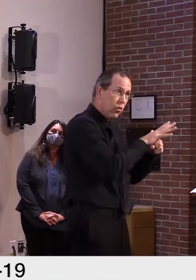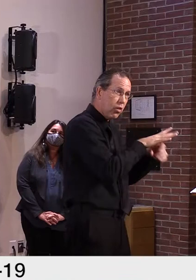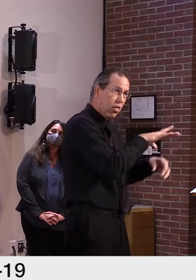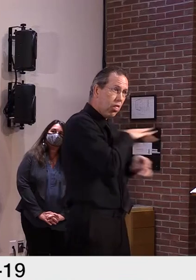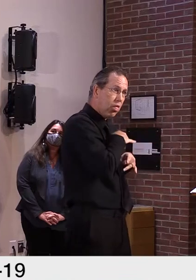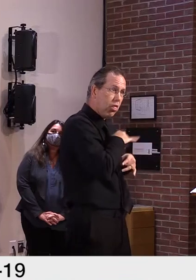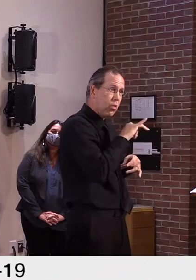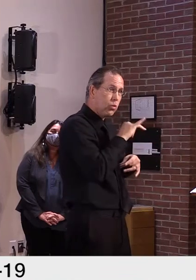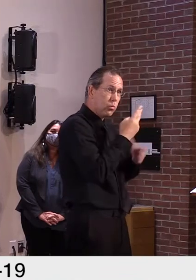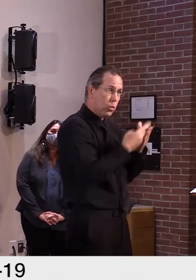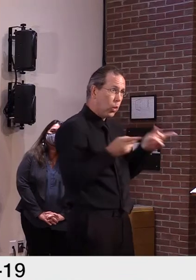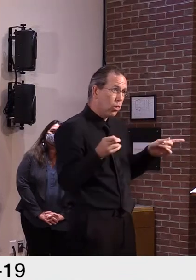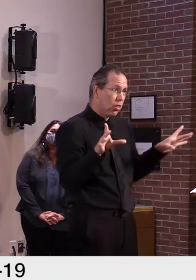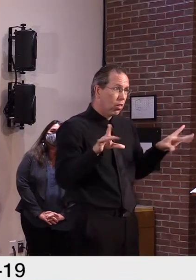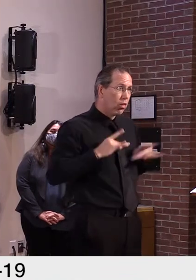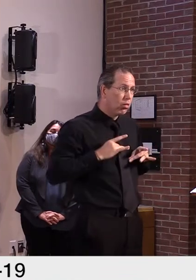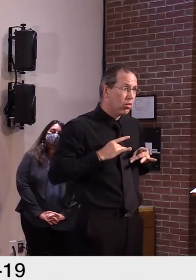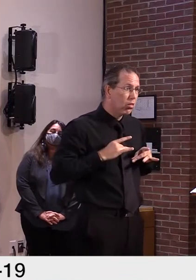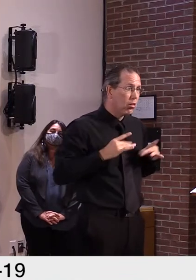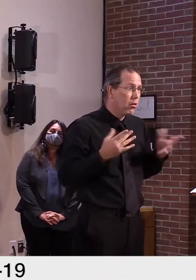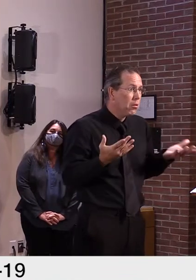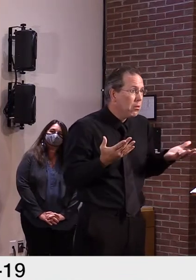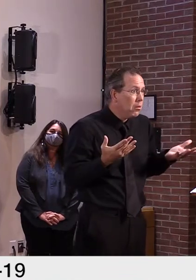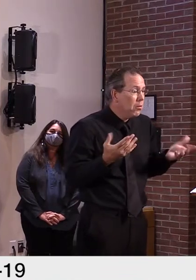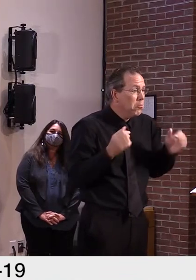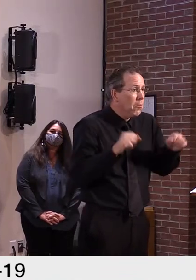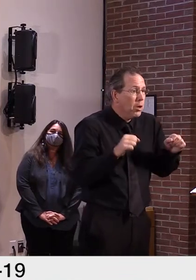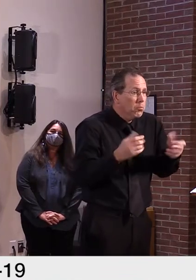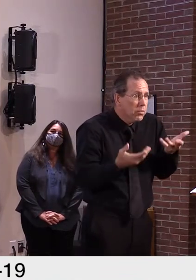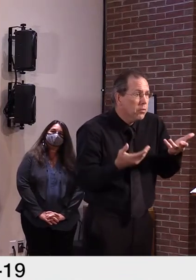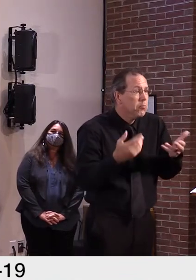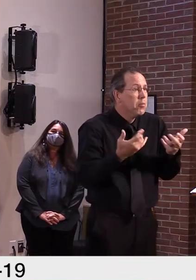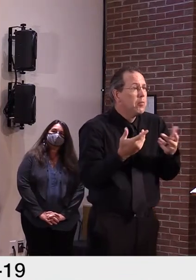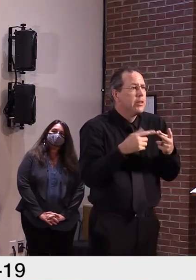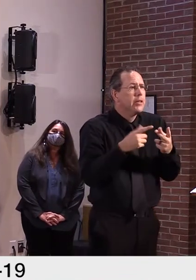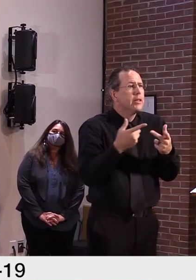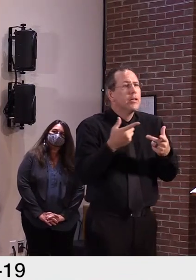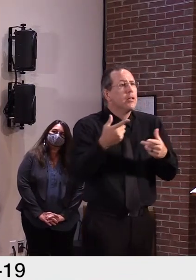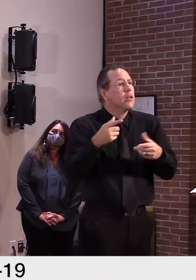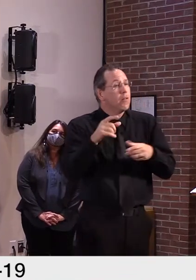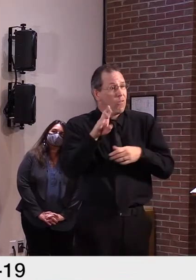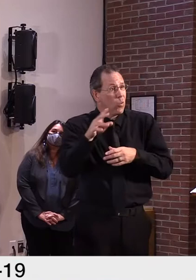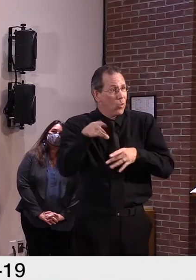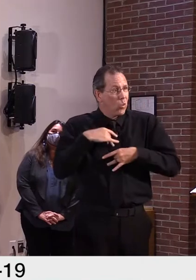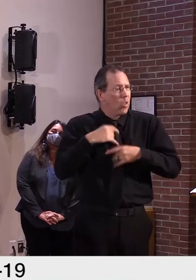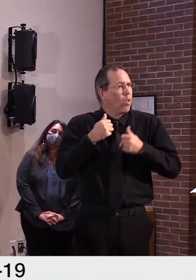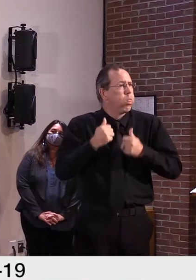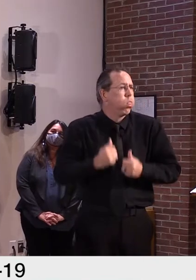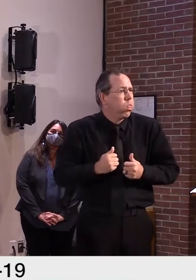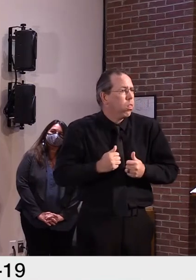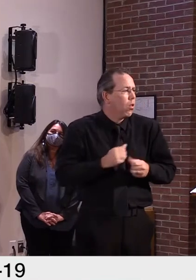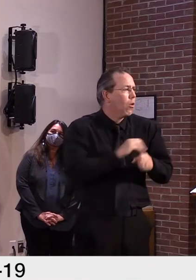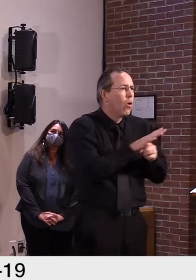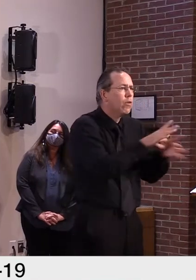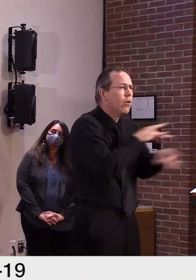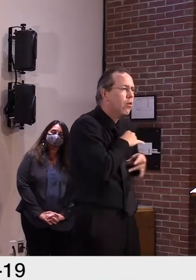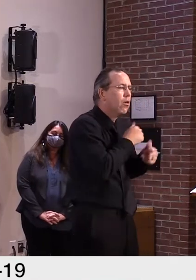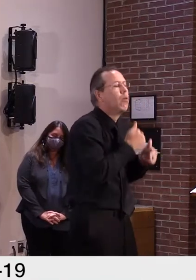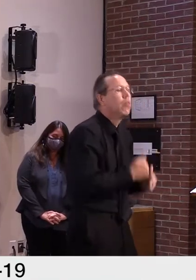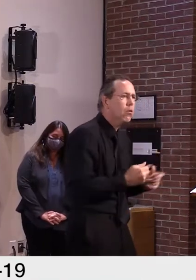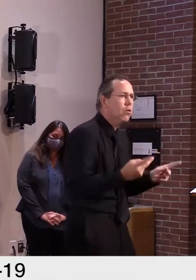susceptible to getting COVID thereafter. I think we'd all agree we don't really want to get both.